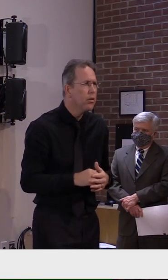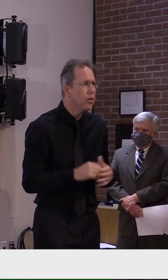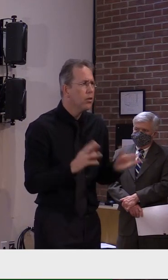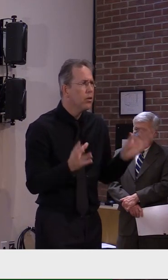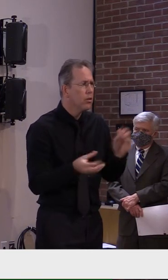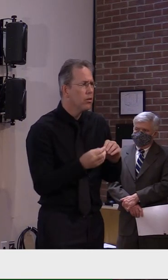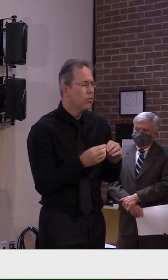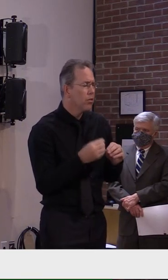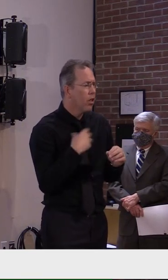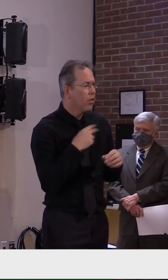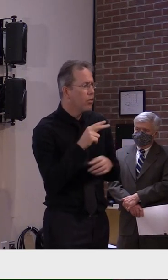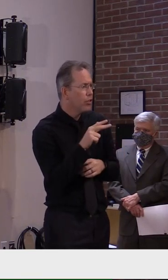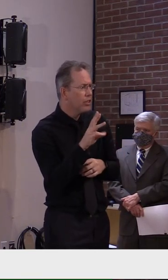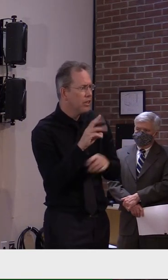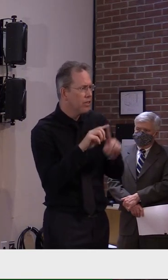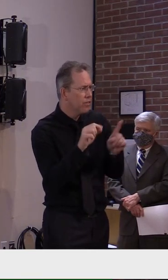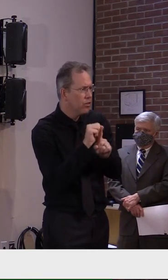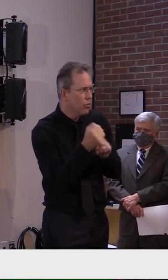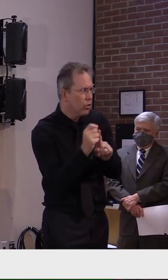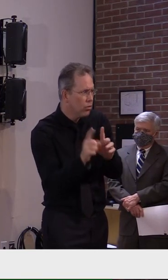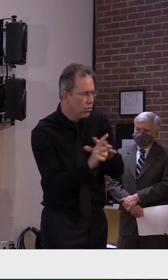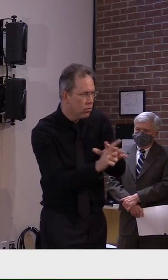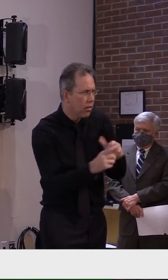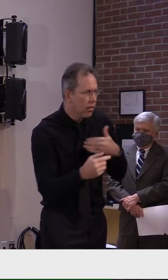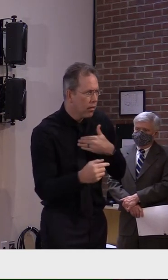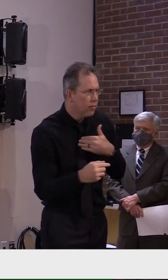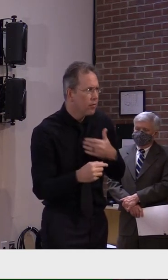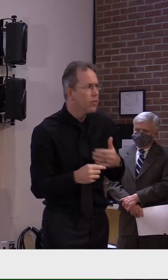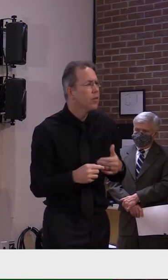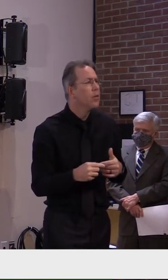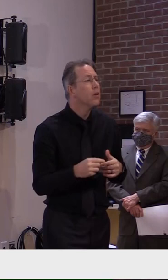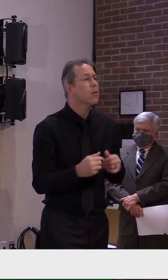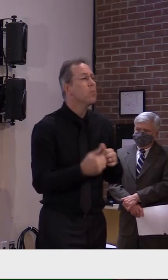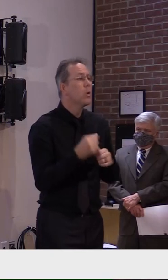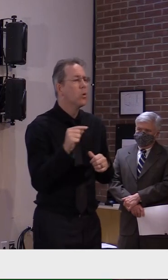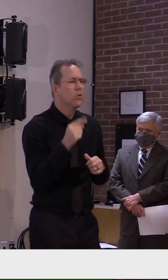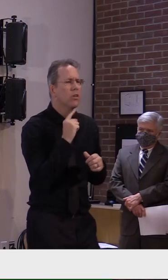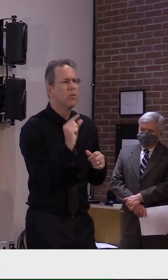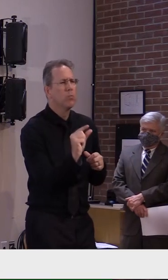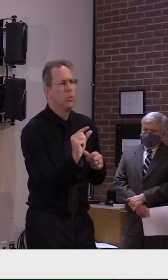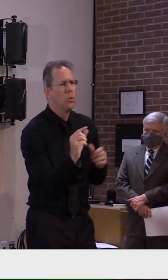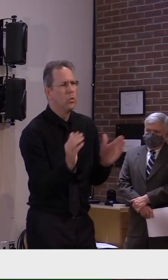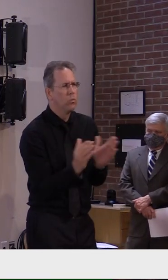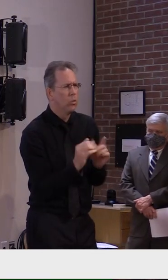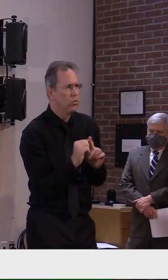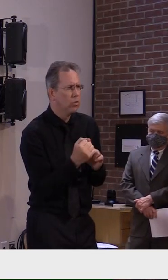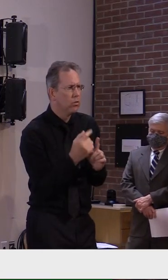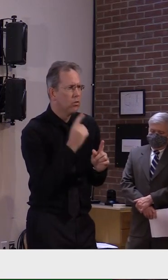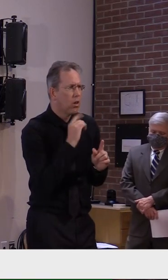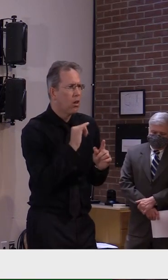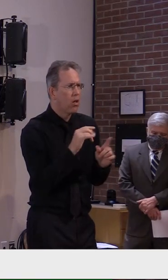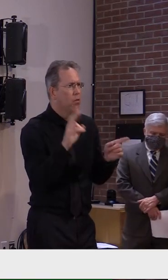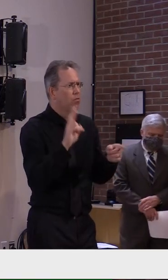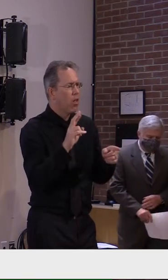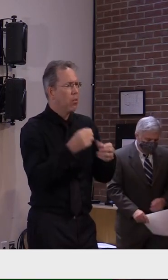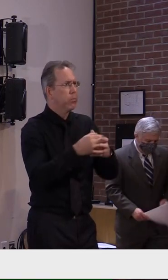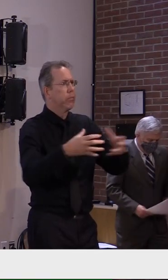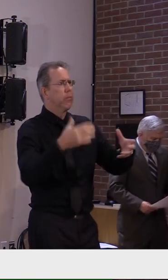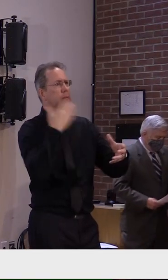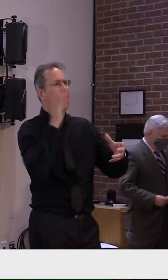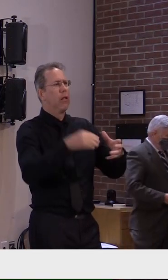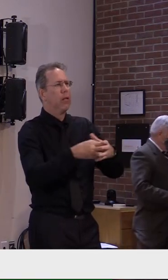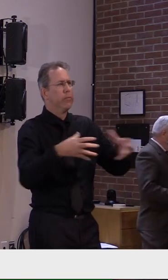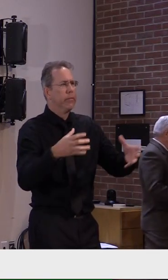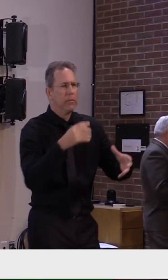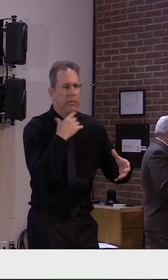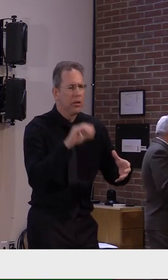not all of those are 25 people in a long-term care facility. A great many of them are